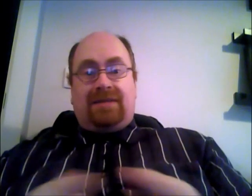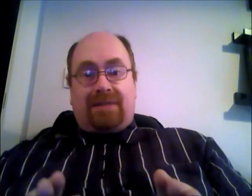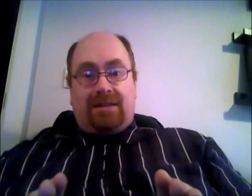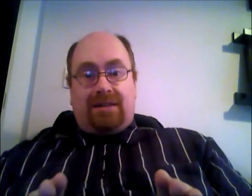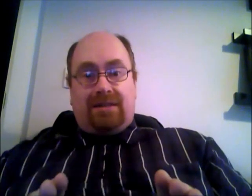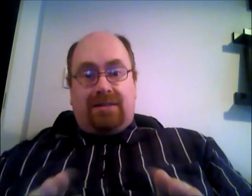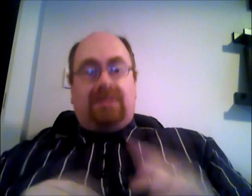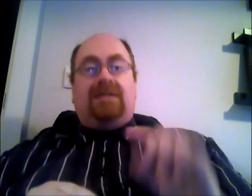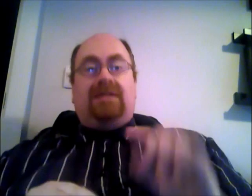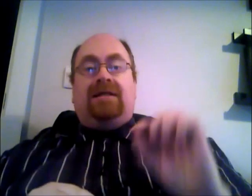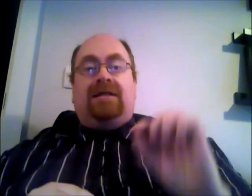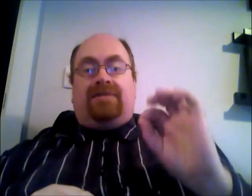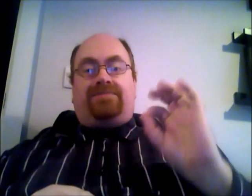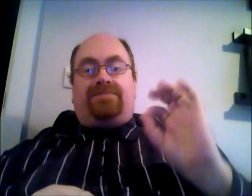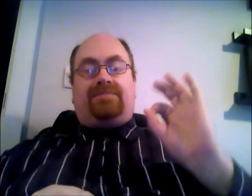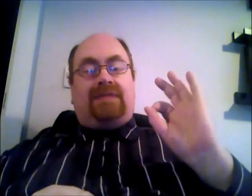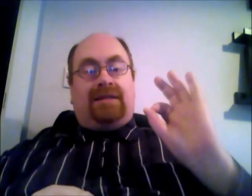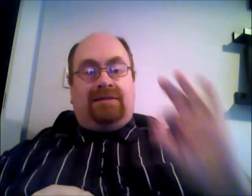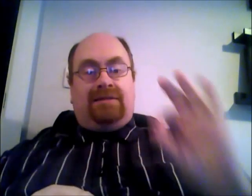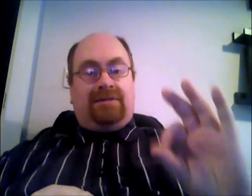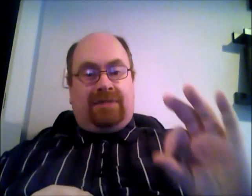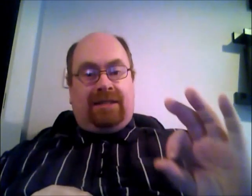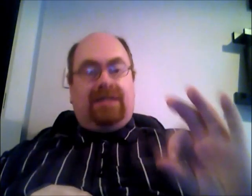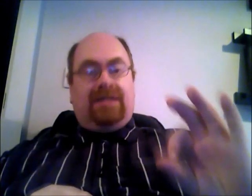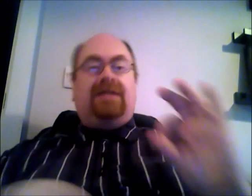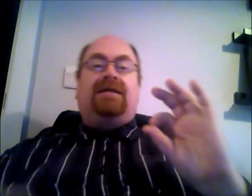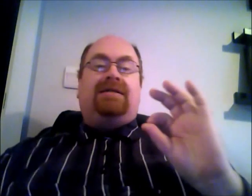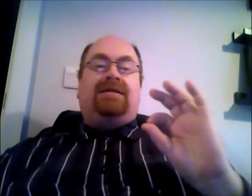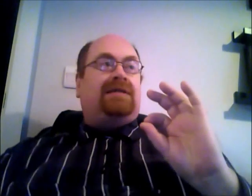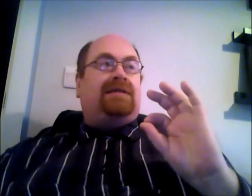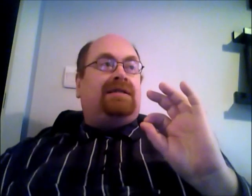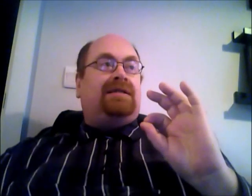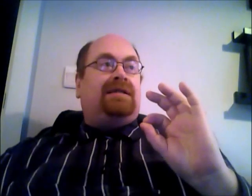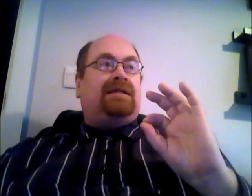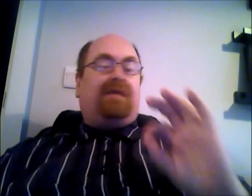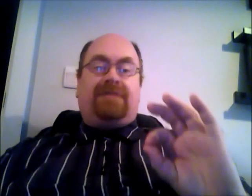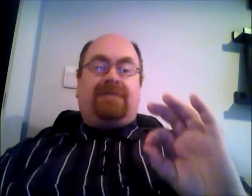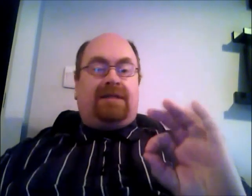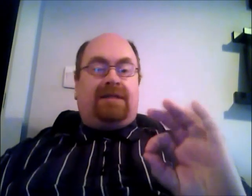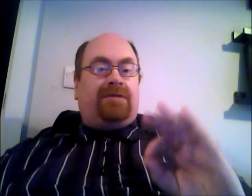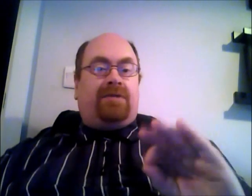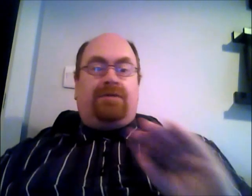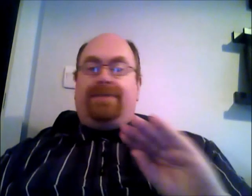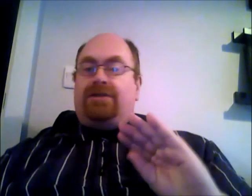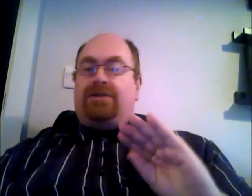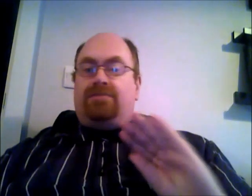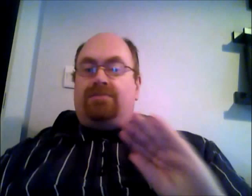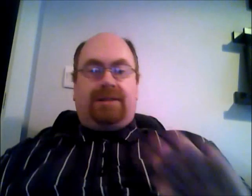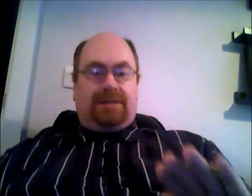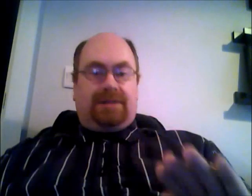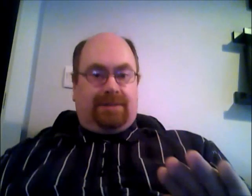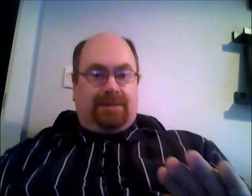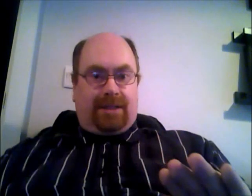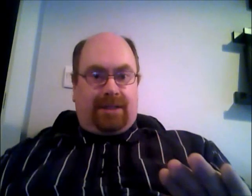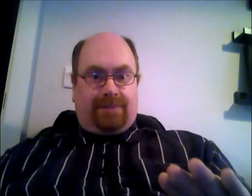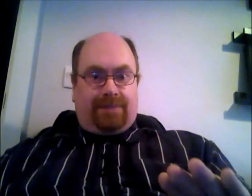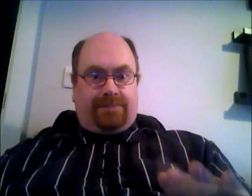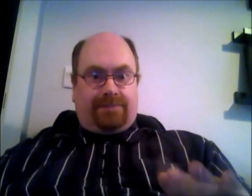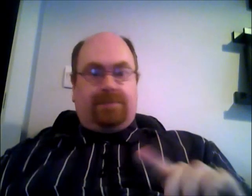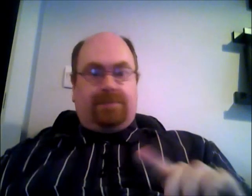now i do agree that privatizing irish water would be tremendously bad idea because